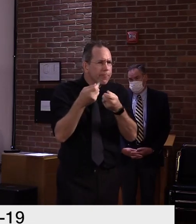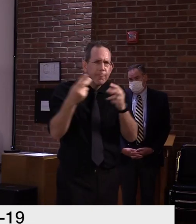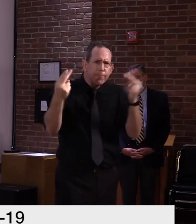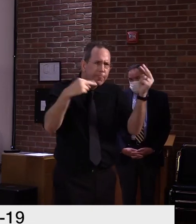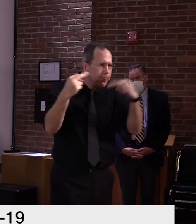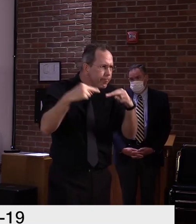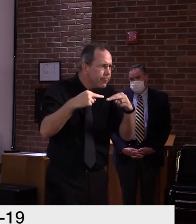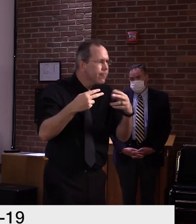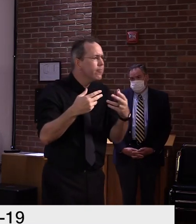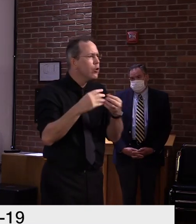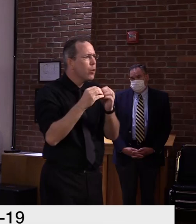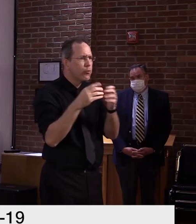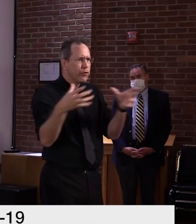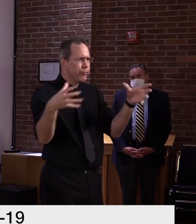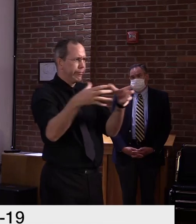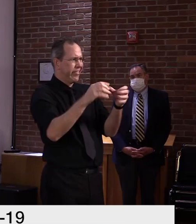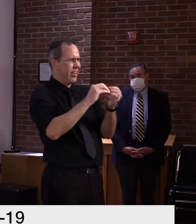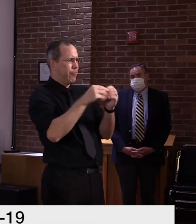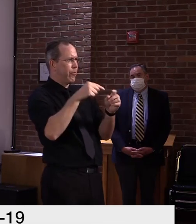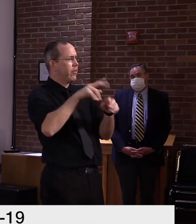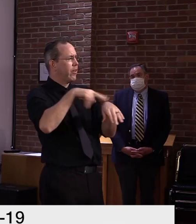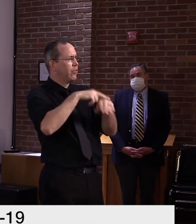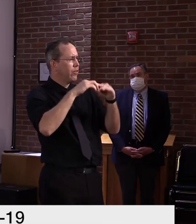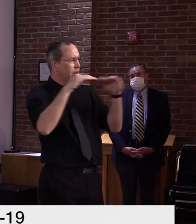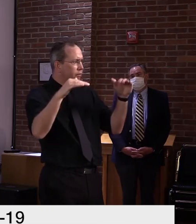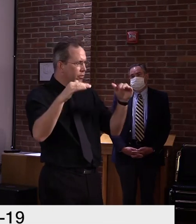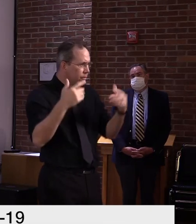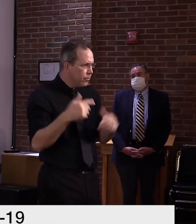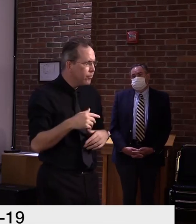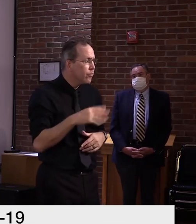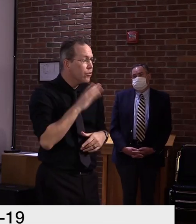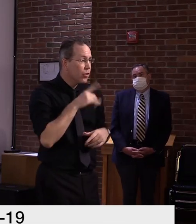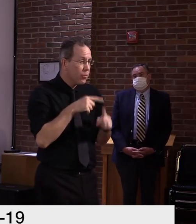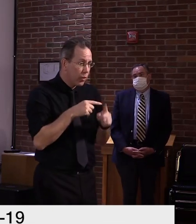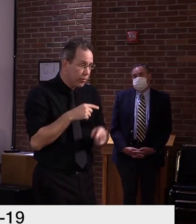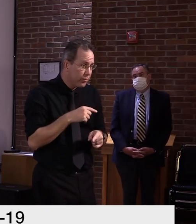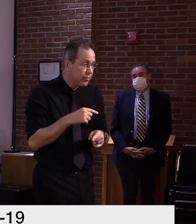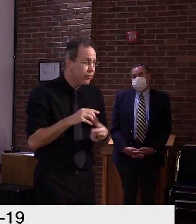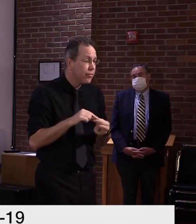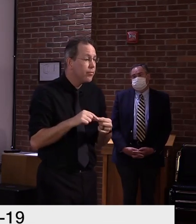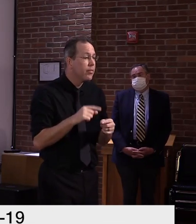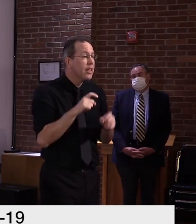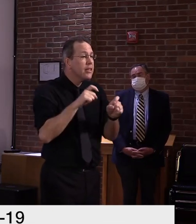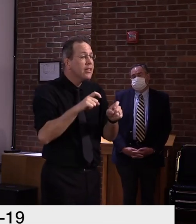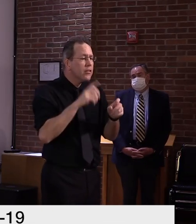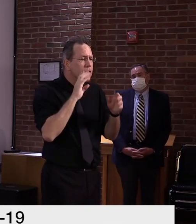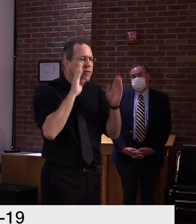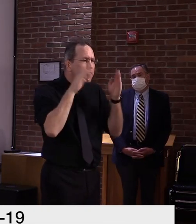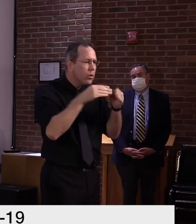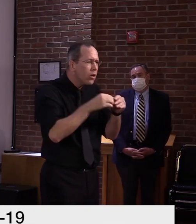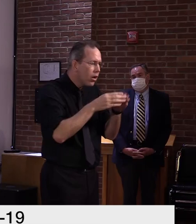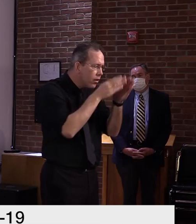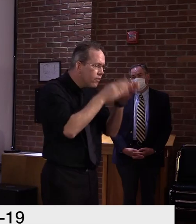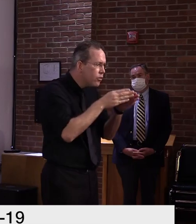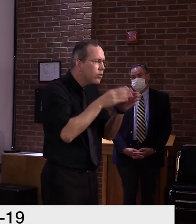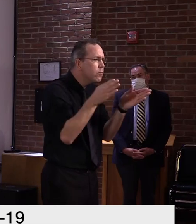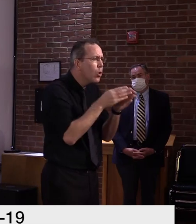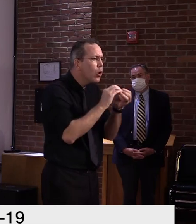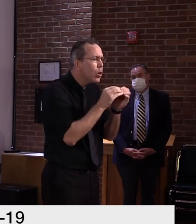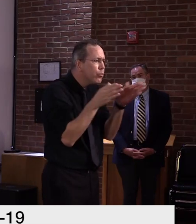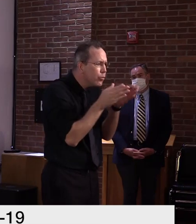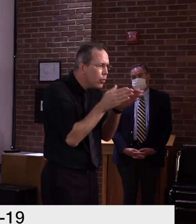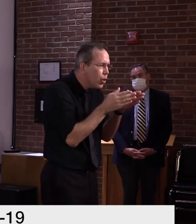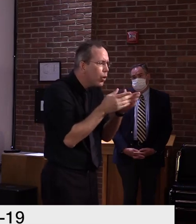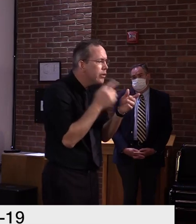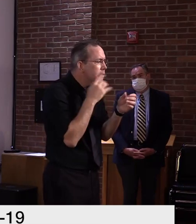today, uh, was only meant to be the sample size it was, uh, to, to have, uh, the power to show what it's going to